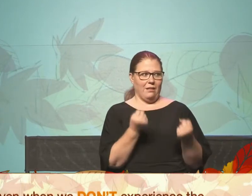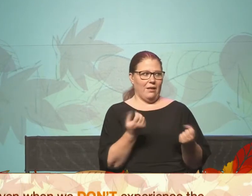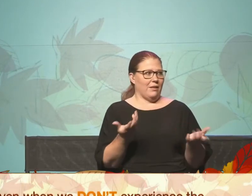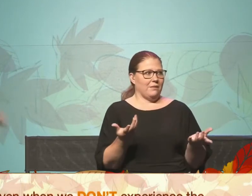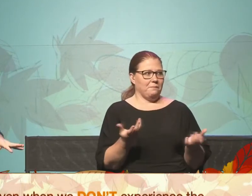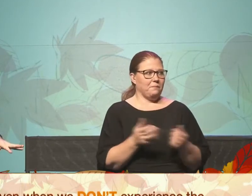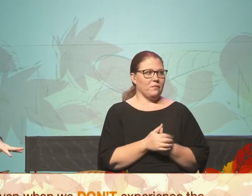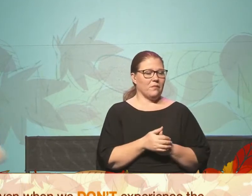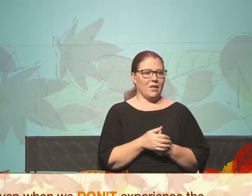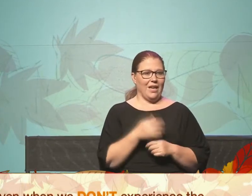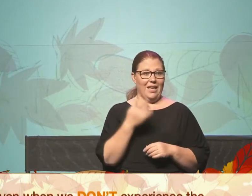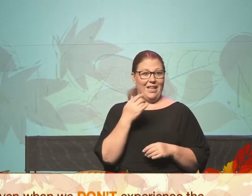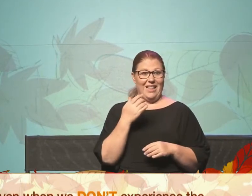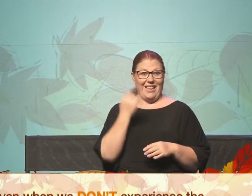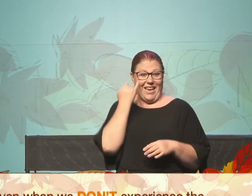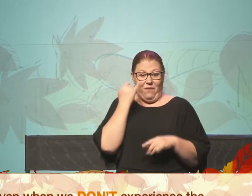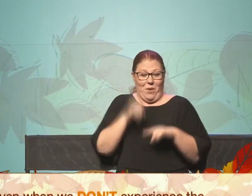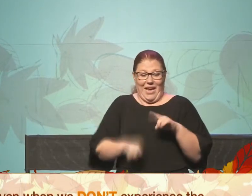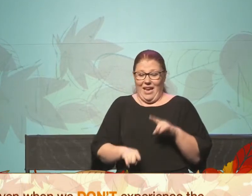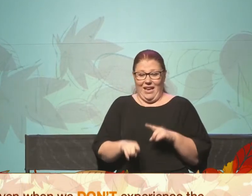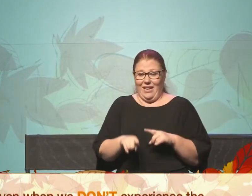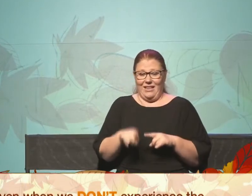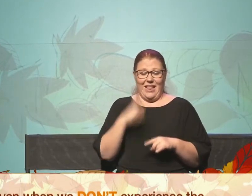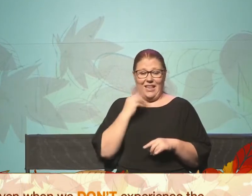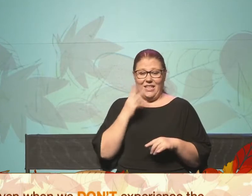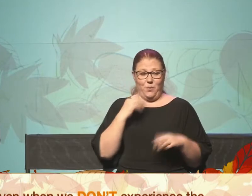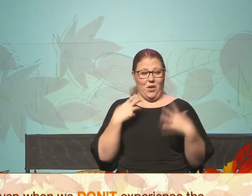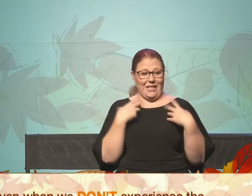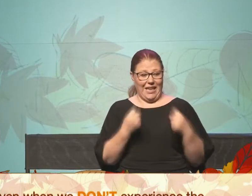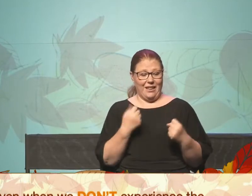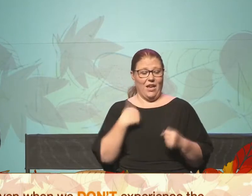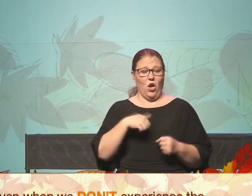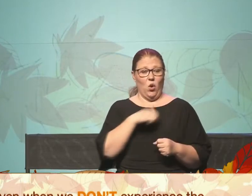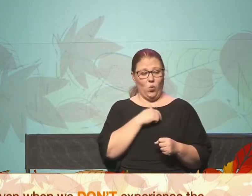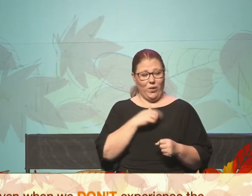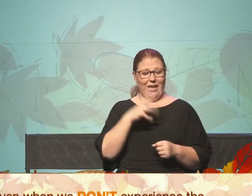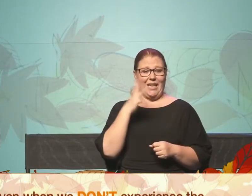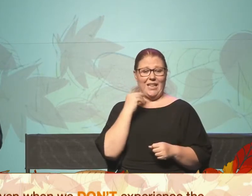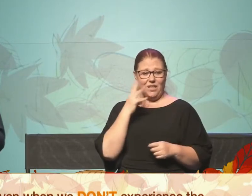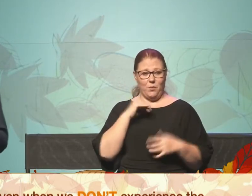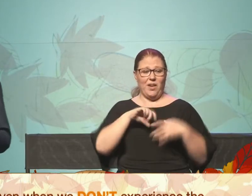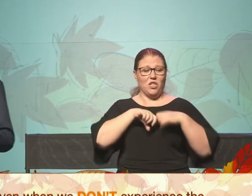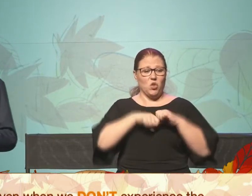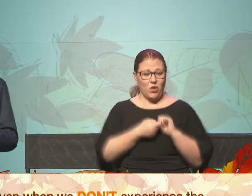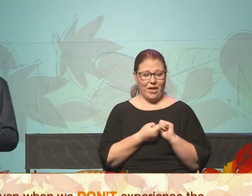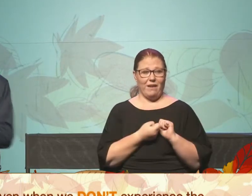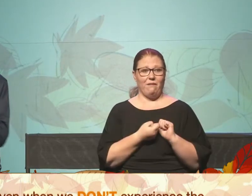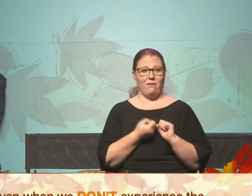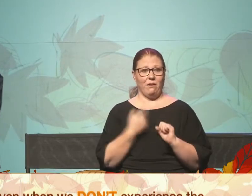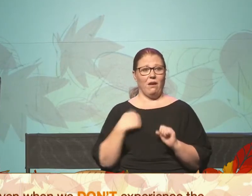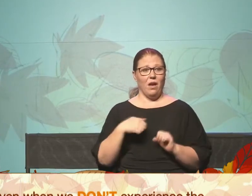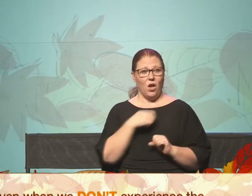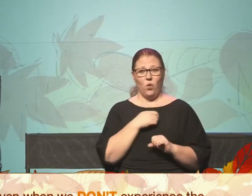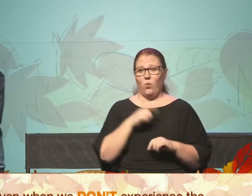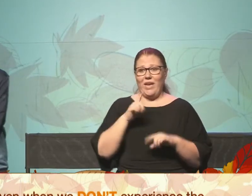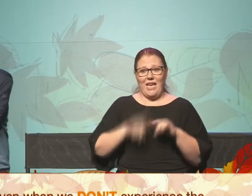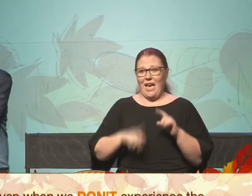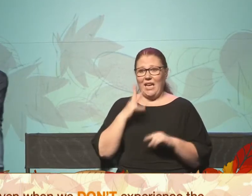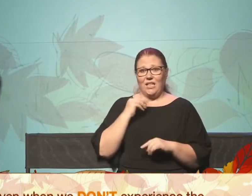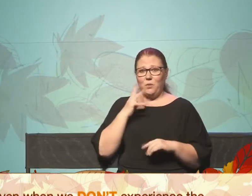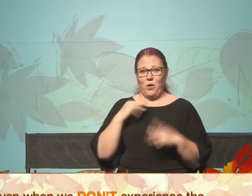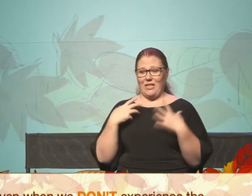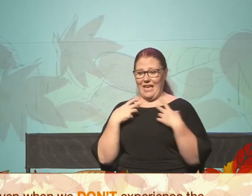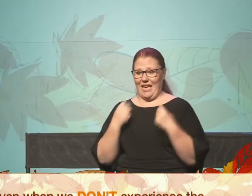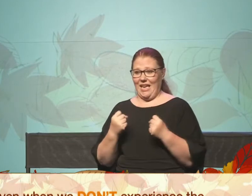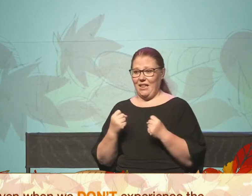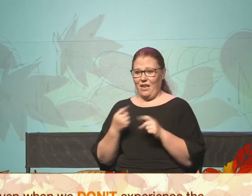Even when we can't experience healing, when we walk through grief, right? And we, we can't ever experience a